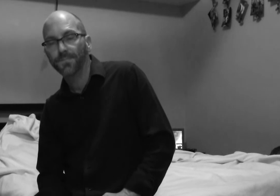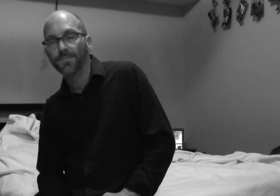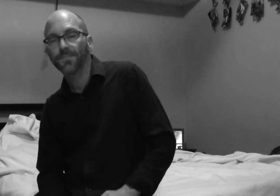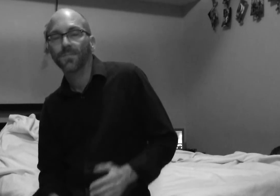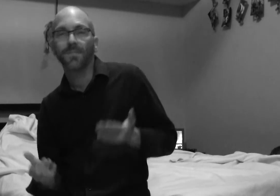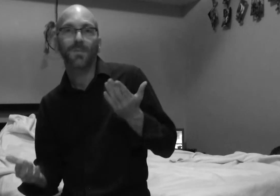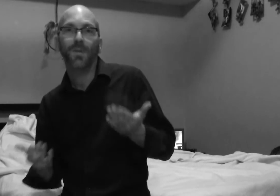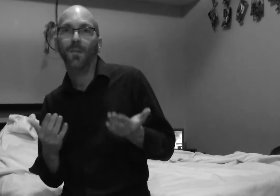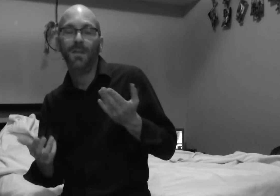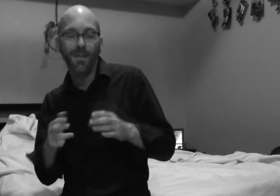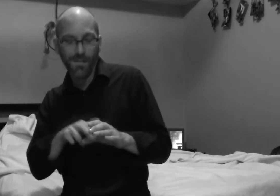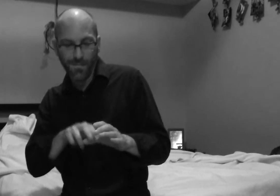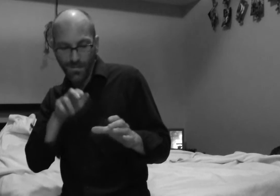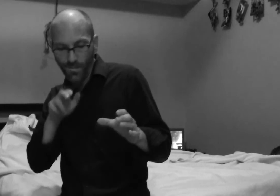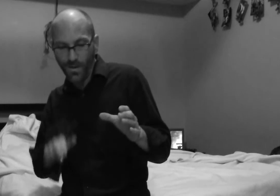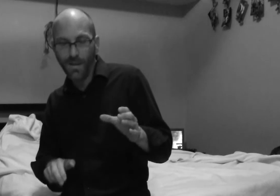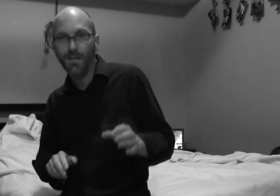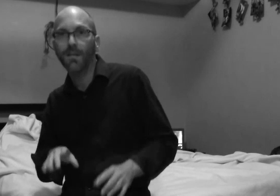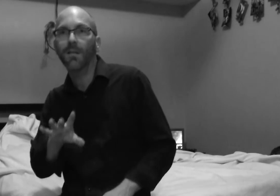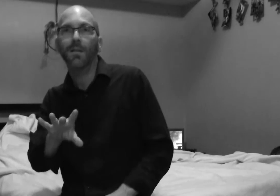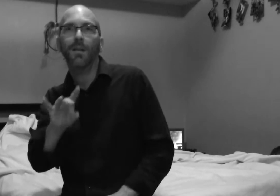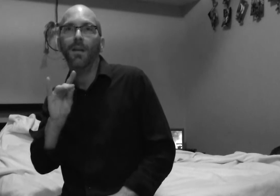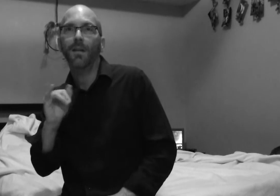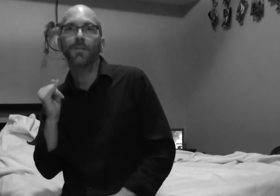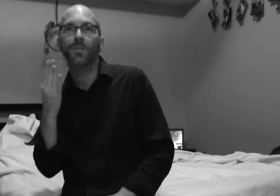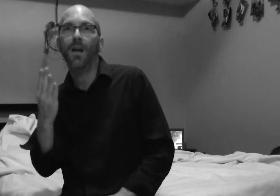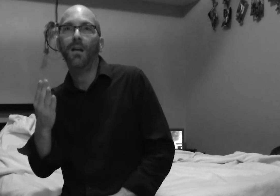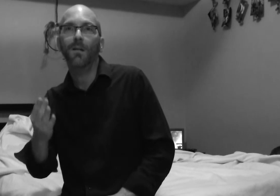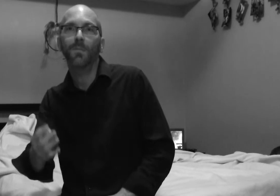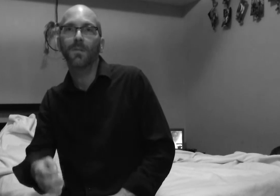You probably ought to quit and get a job